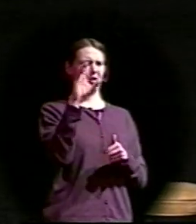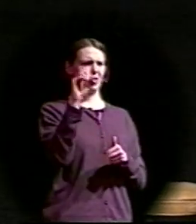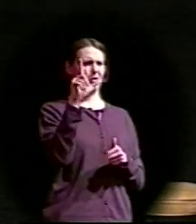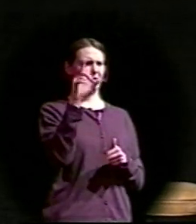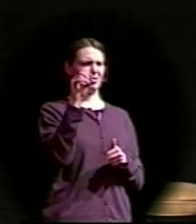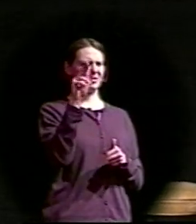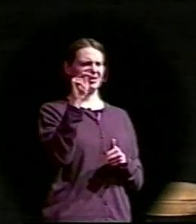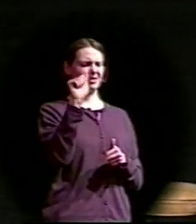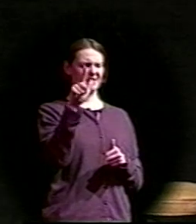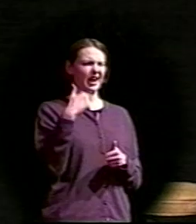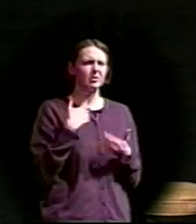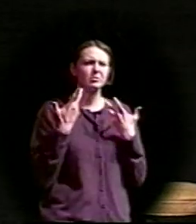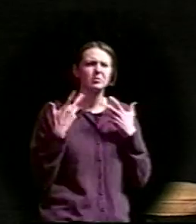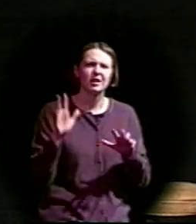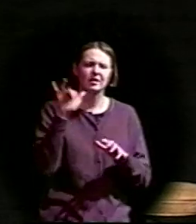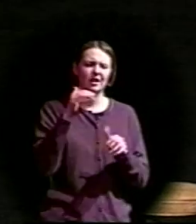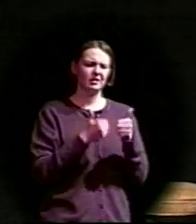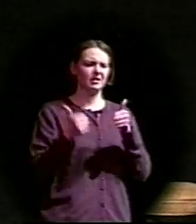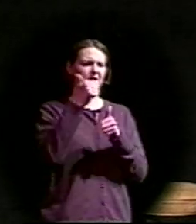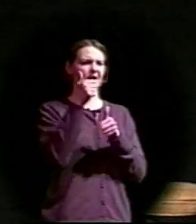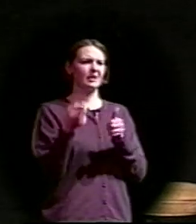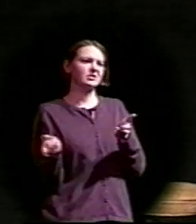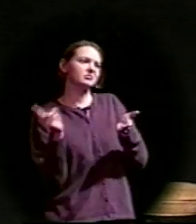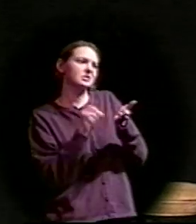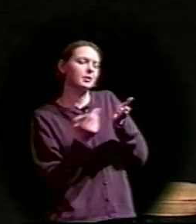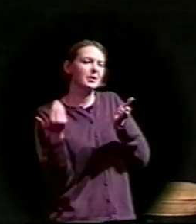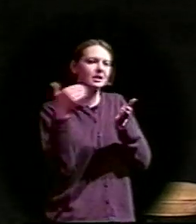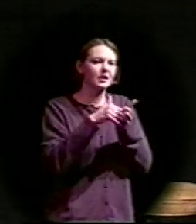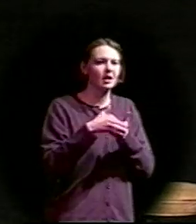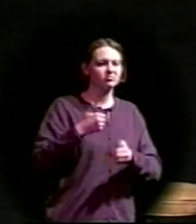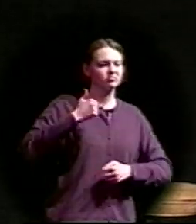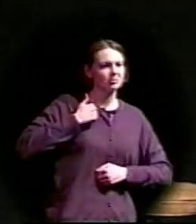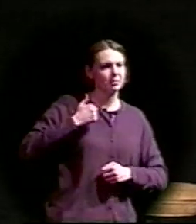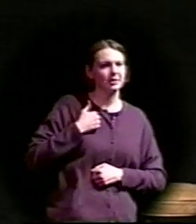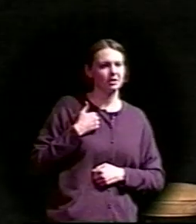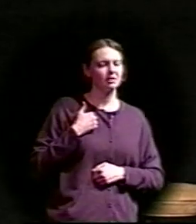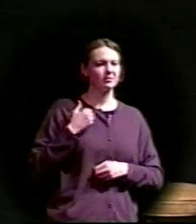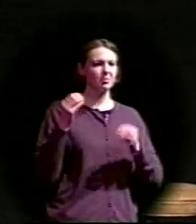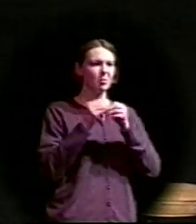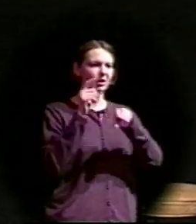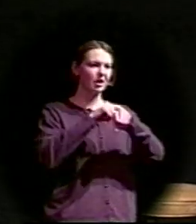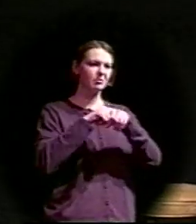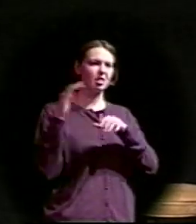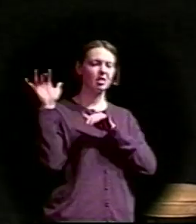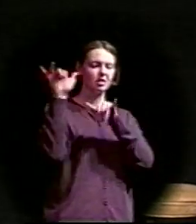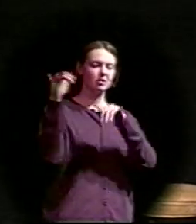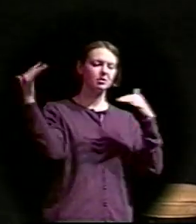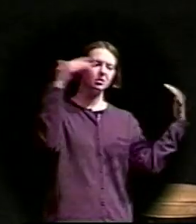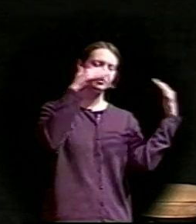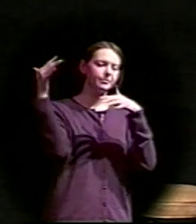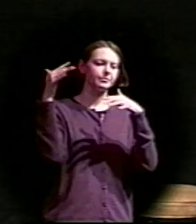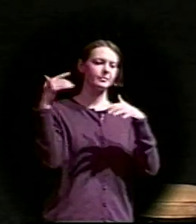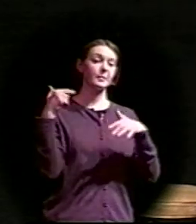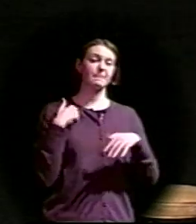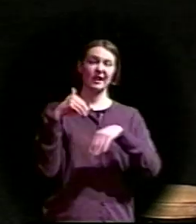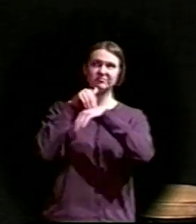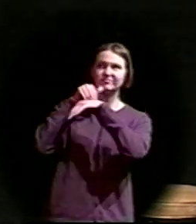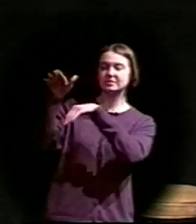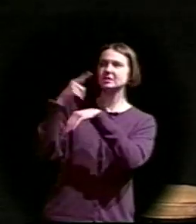promotion requires re-enlistment for the duration of the war. July 5, I sent word declining this promotion and stating that re-enlistment